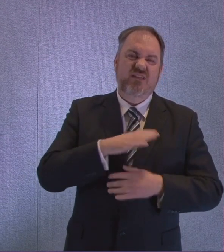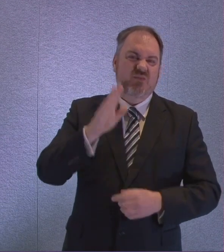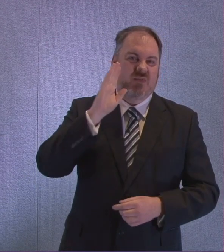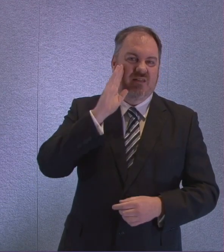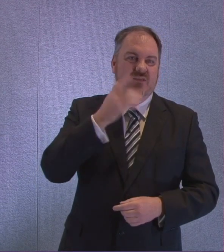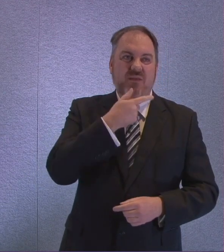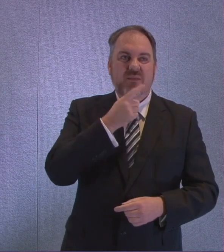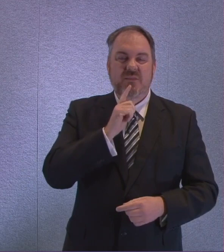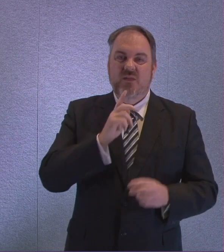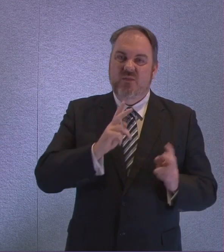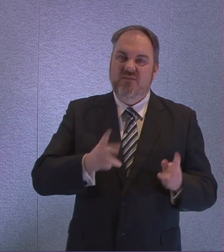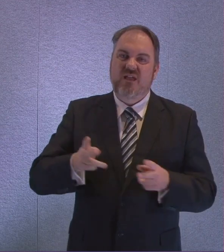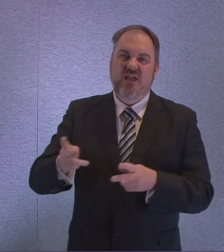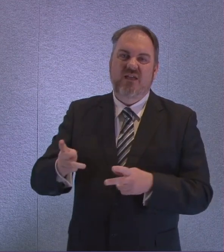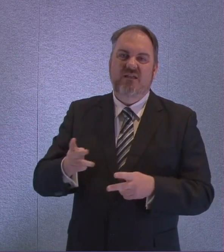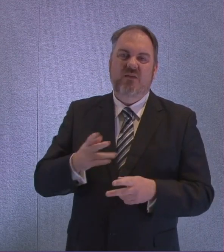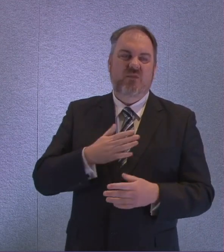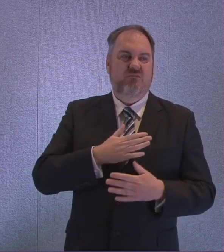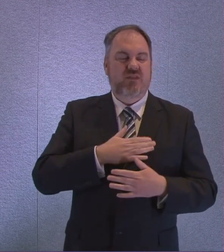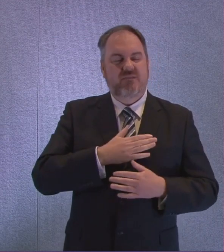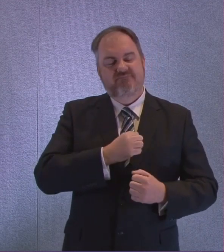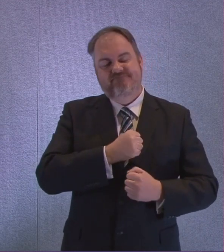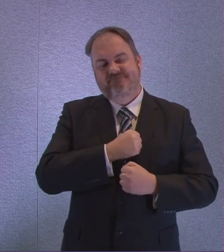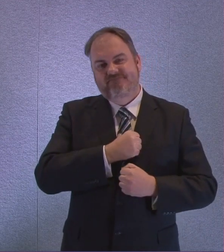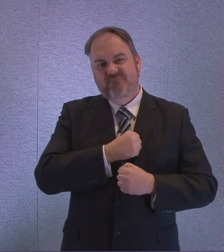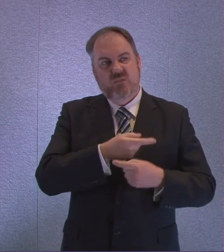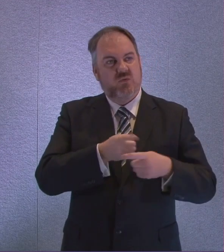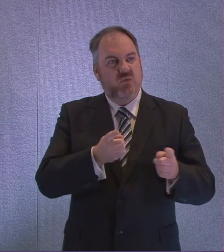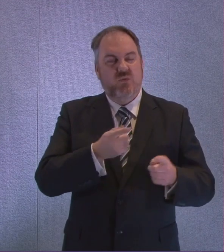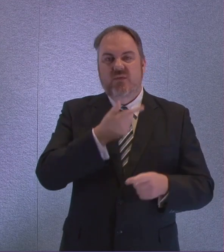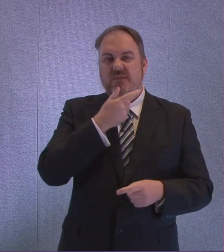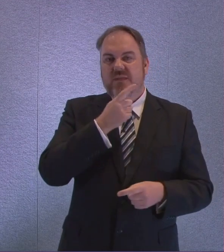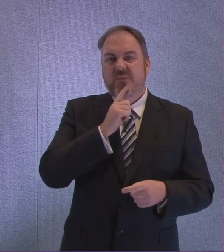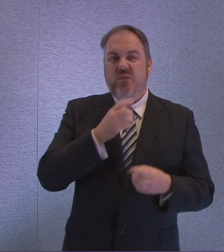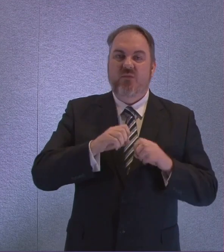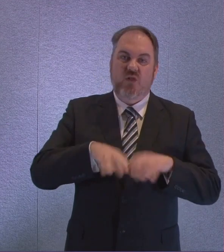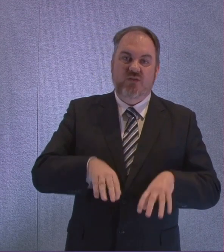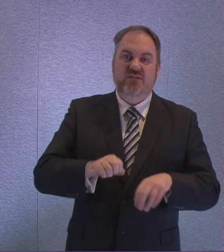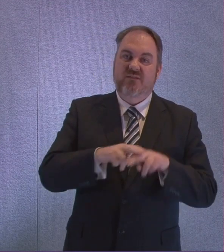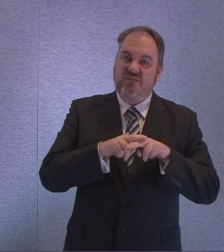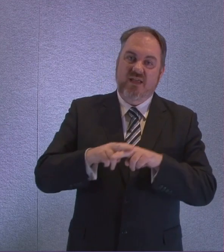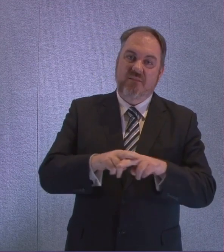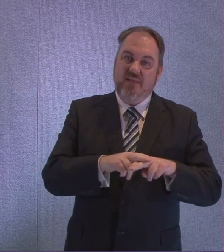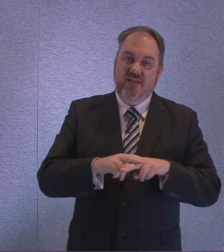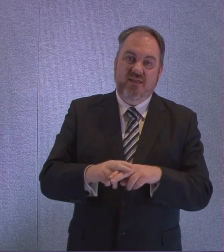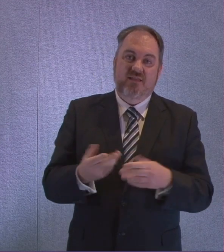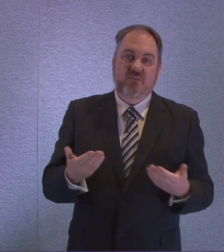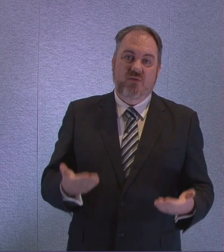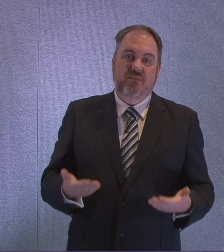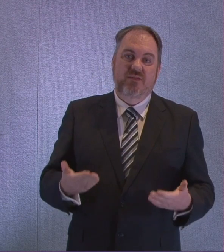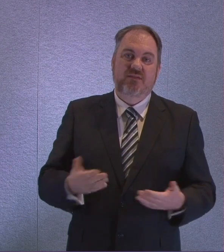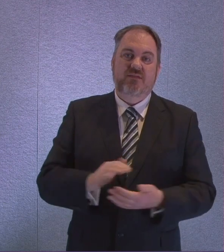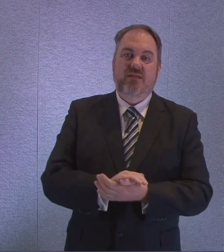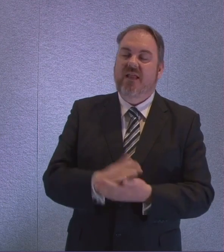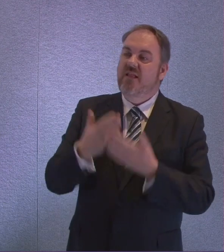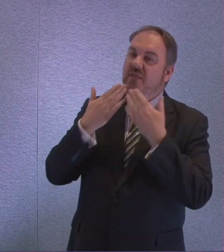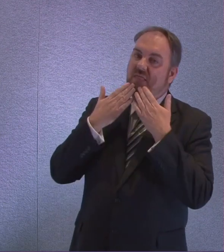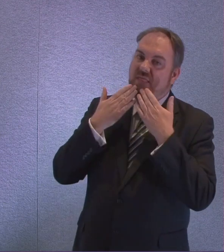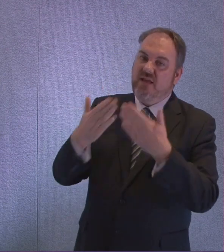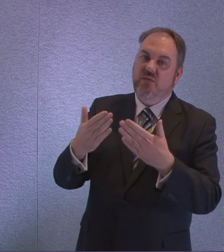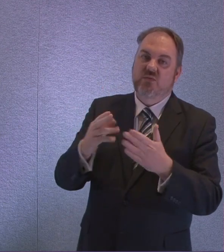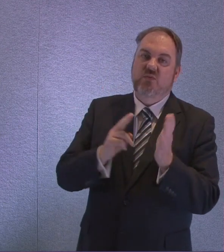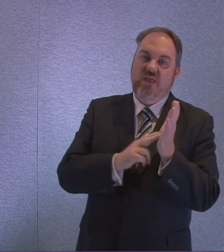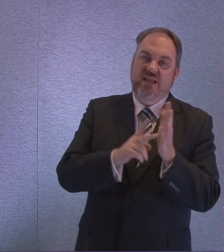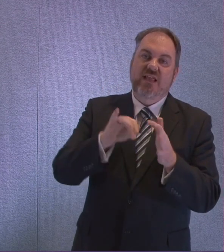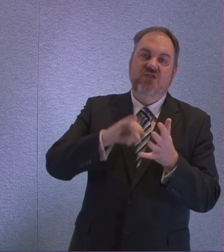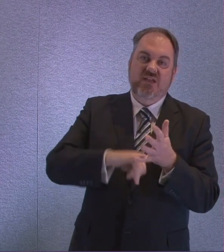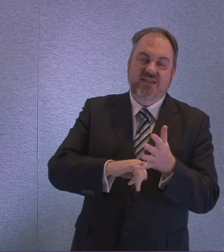currently affected by the virus, and those who are working to care for them across our health and social care services. But as